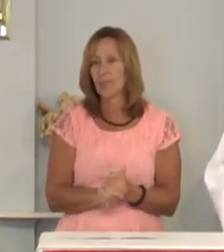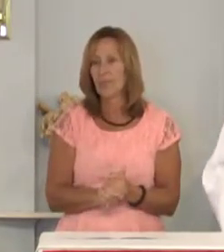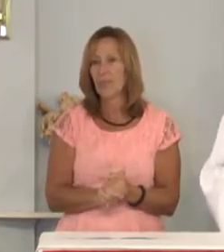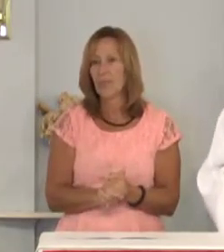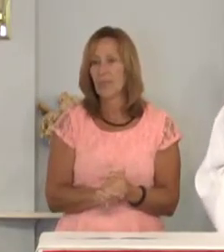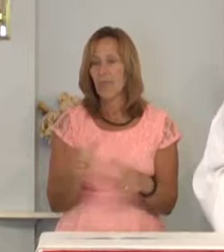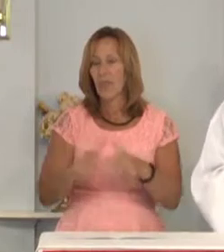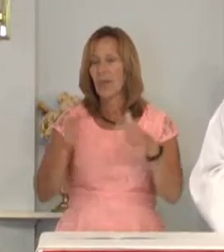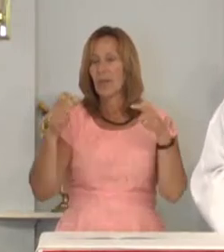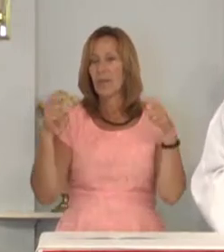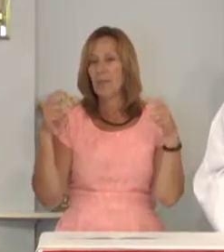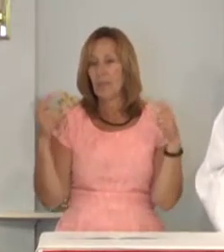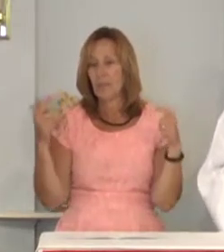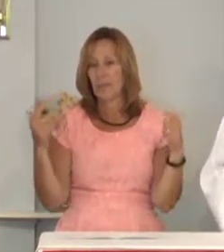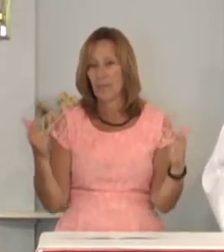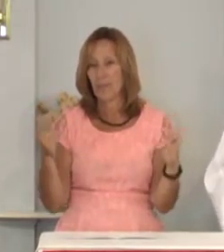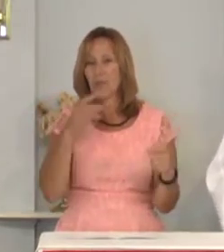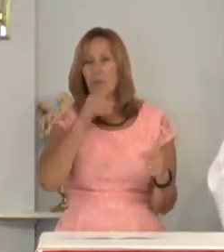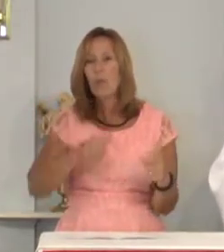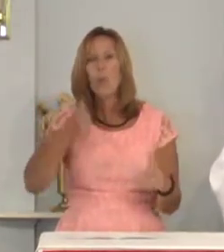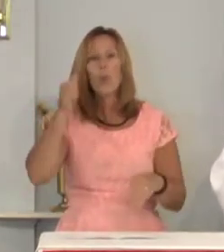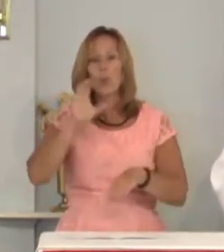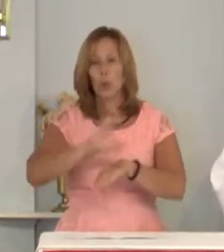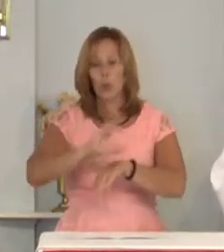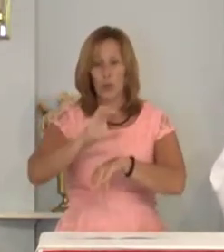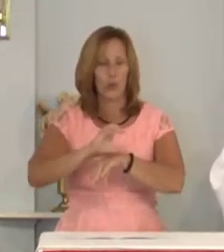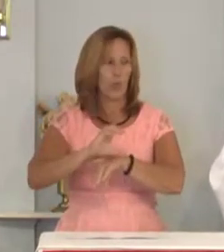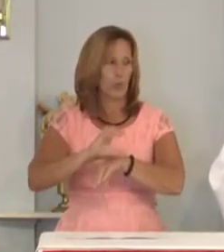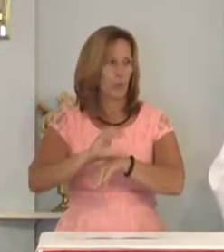a bigger, older church. church.